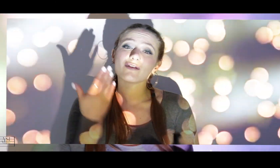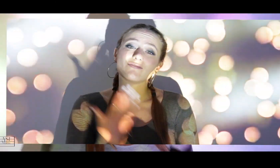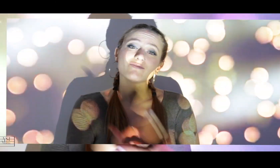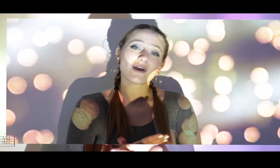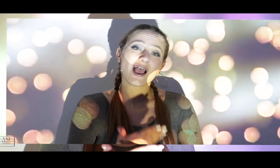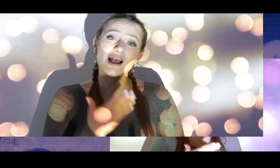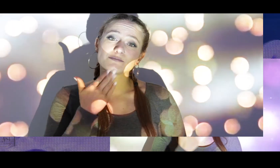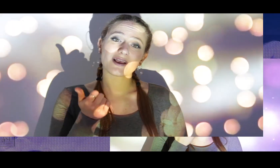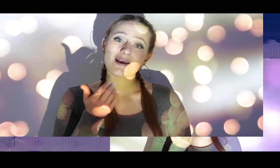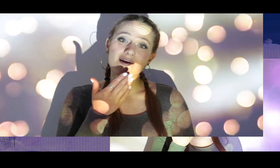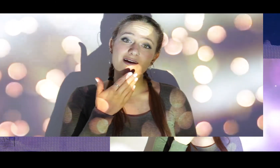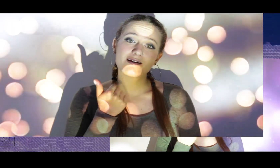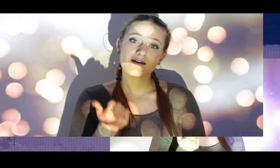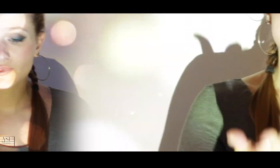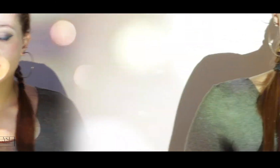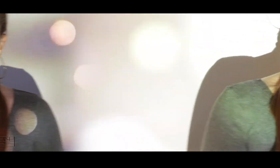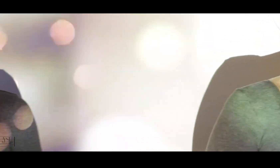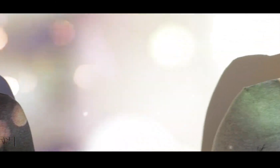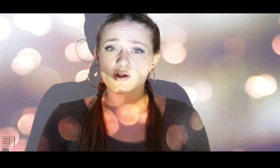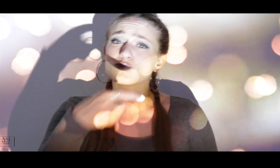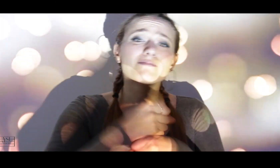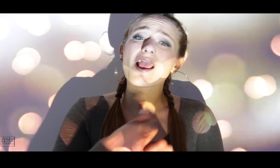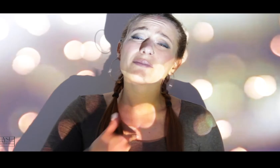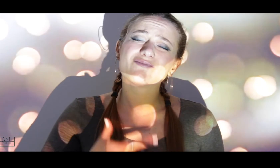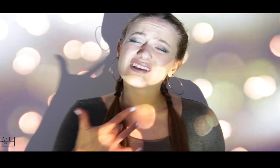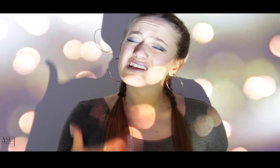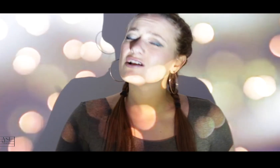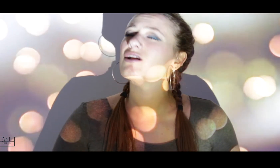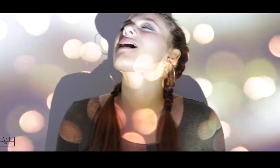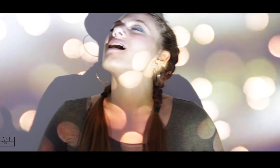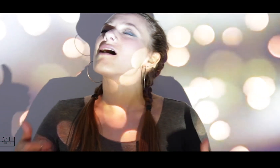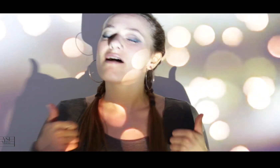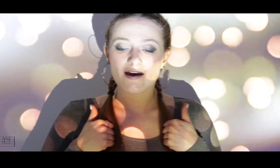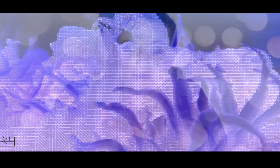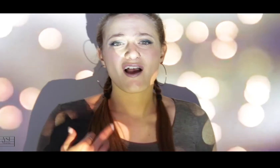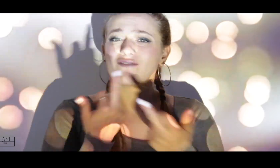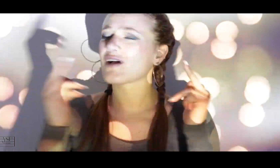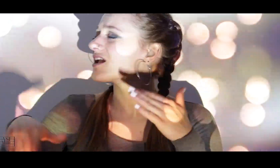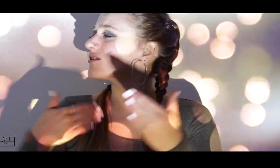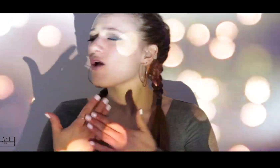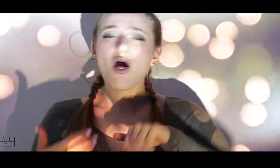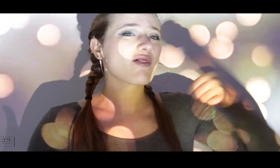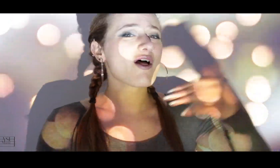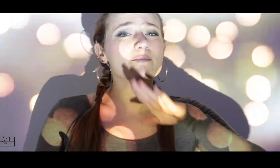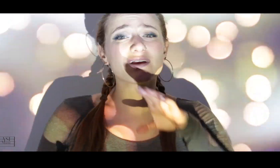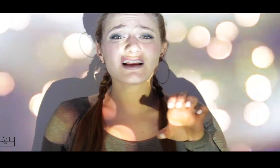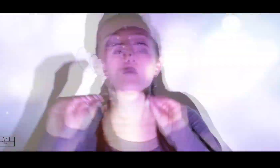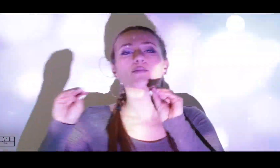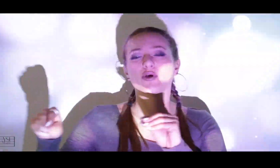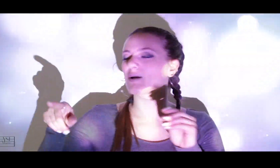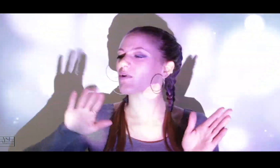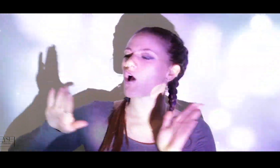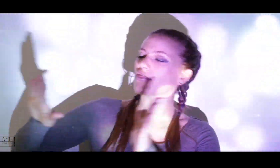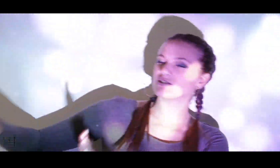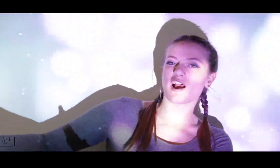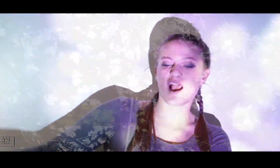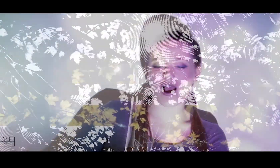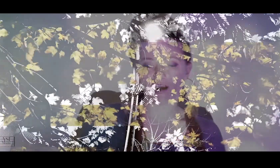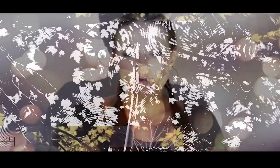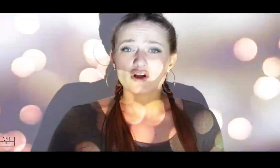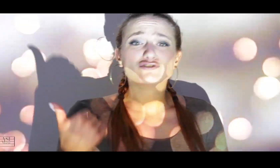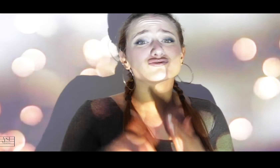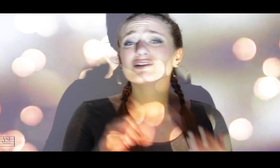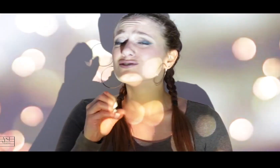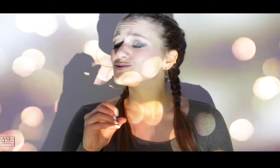fact, baby You made me feel alive Fuck them other bitches, I would put them to the